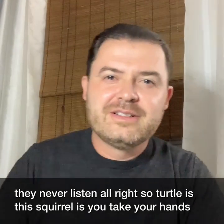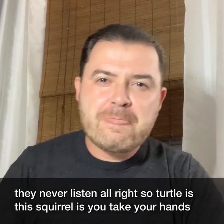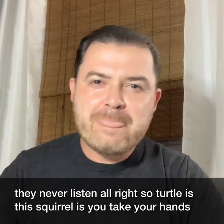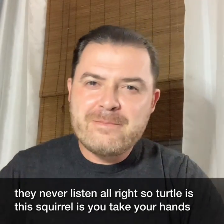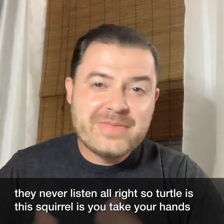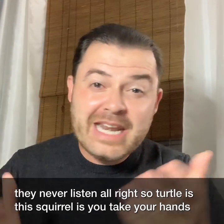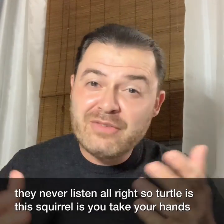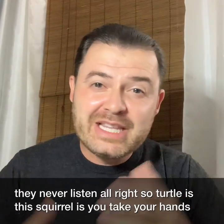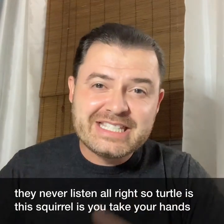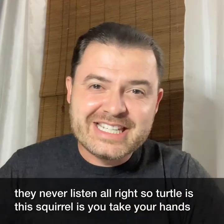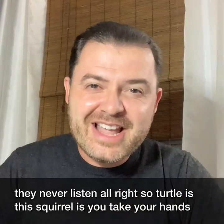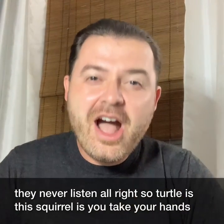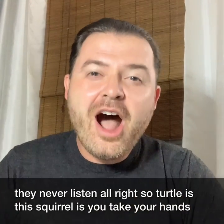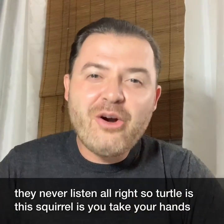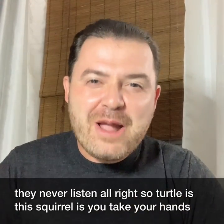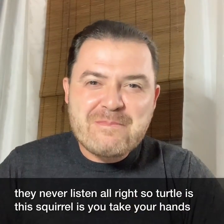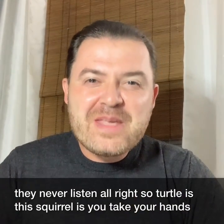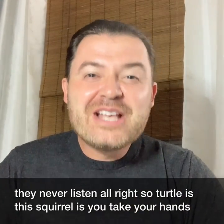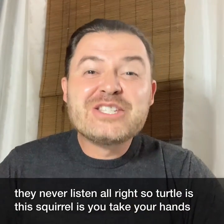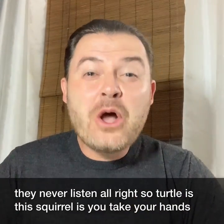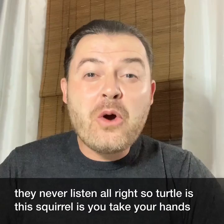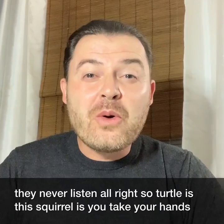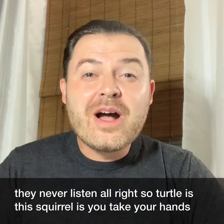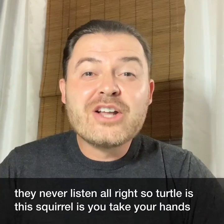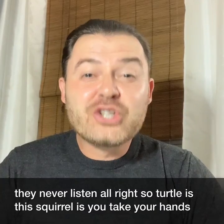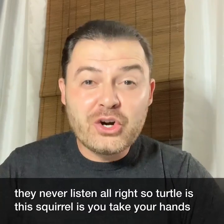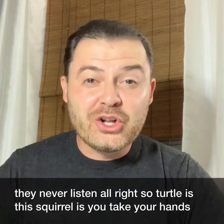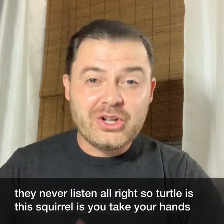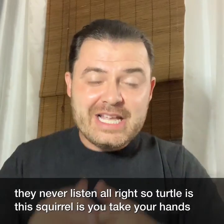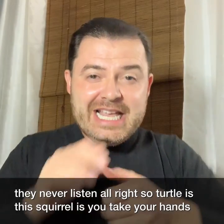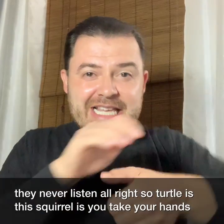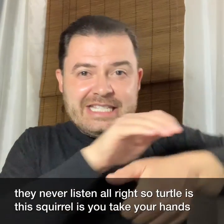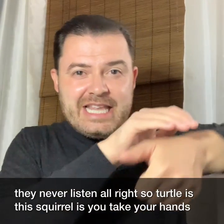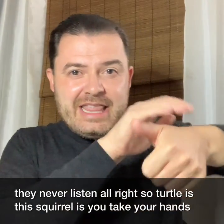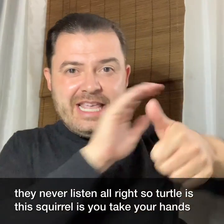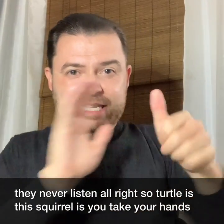They never listen. Alright, so turtle is this.